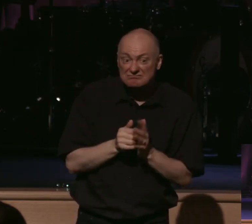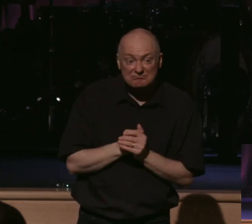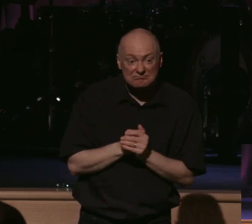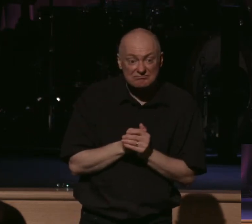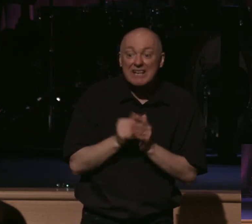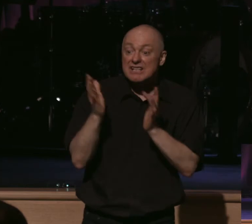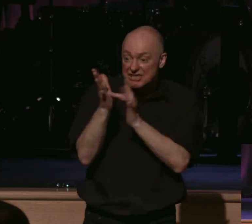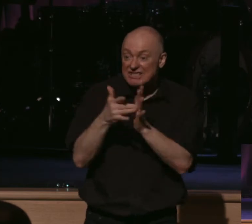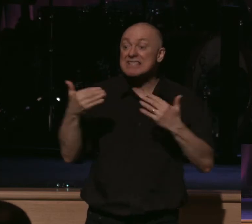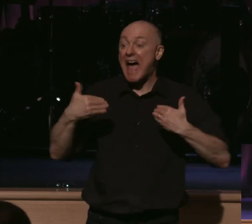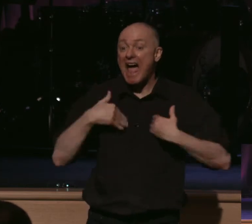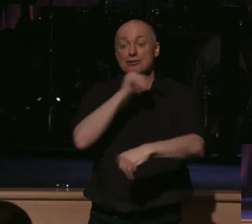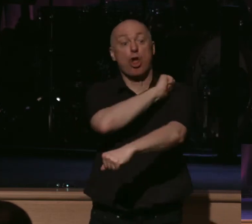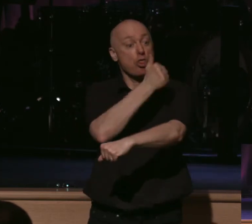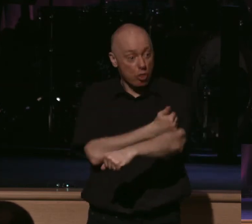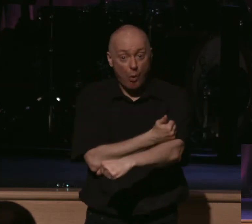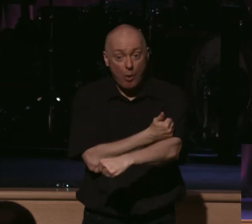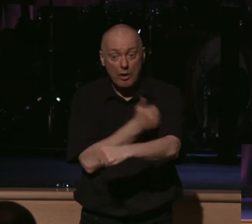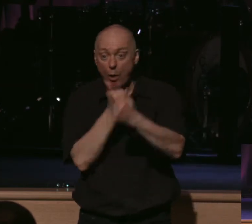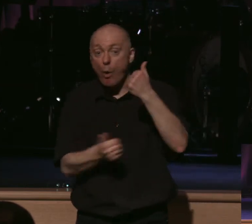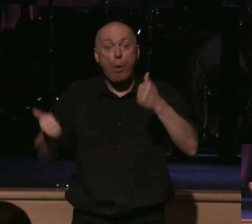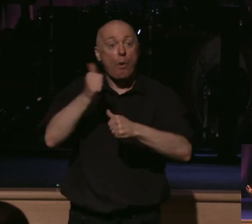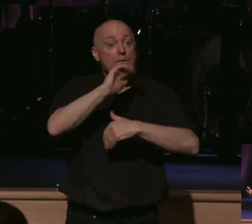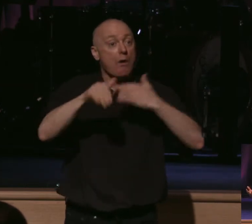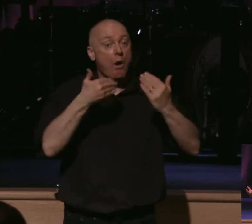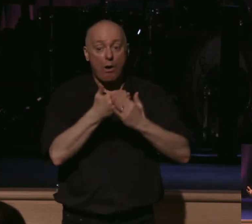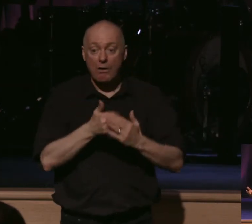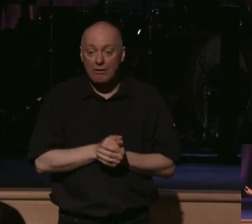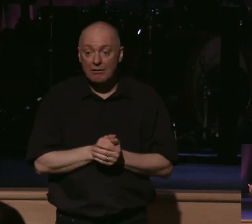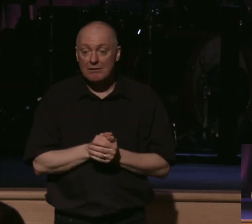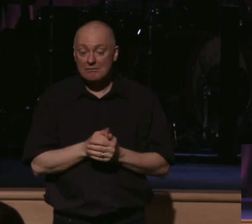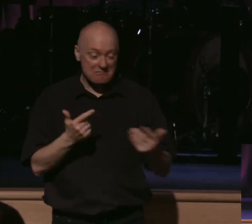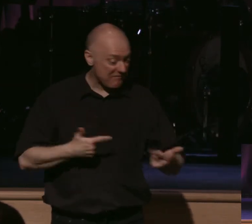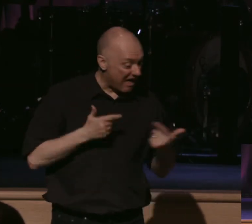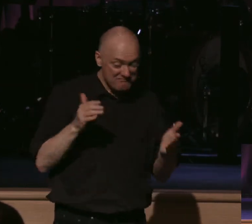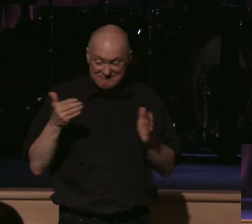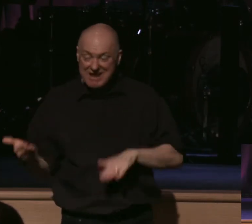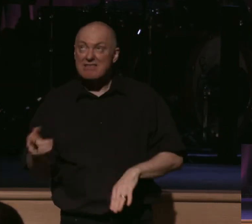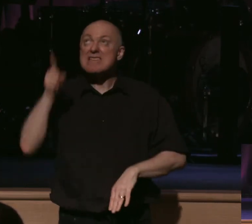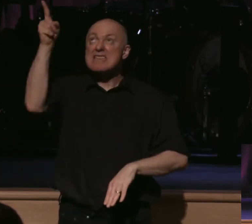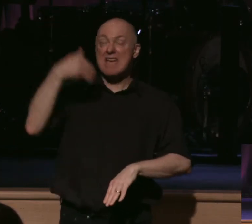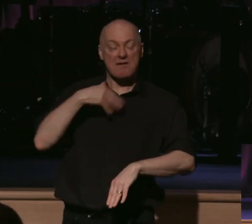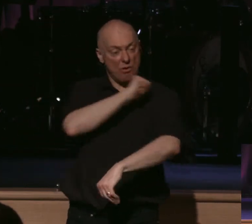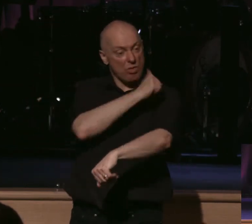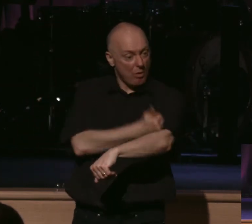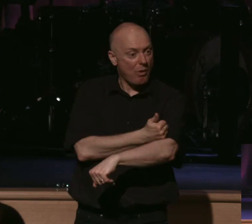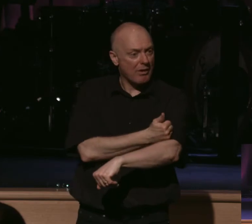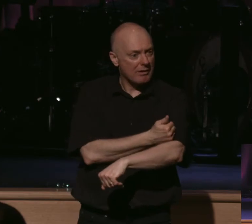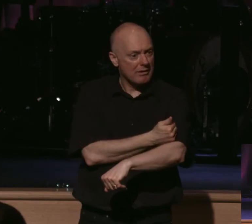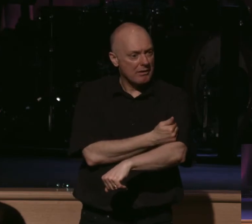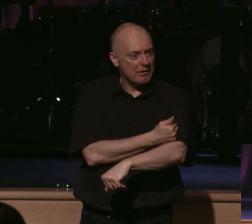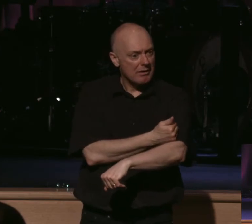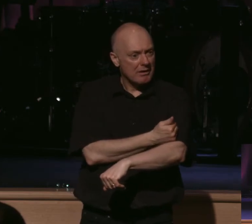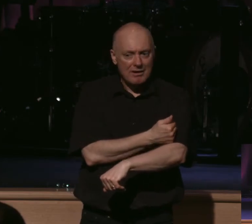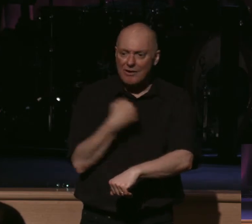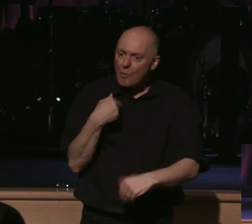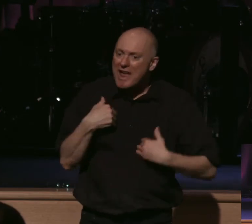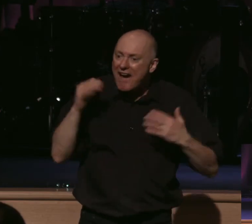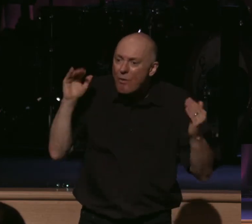He has the authority over all of eternity, of life and death. See, this gives us such great hope. Grenstein's lost his